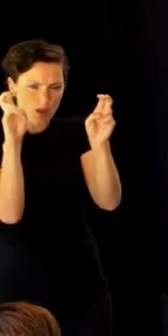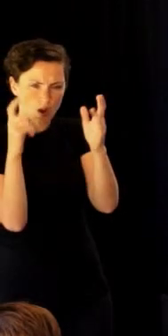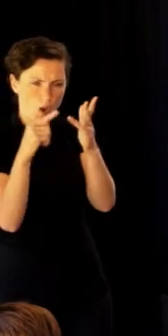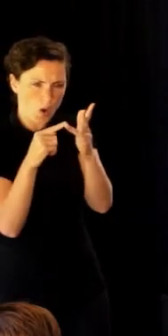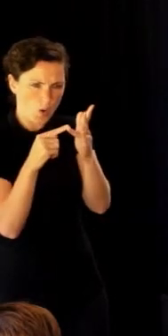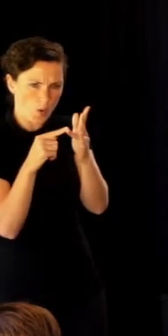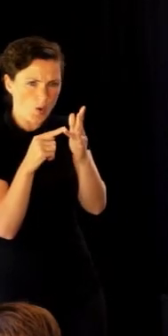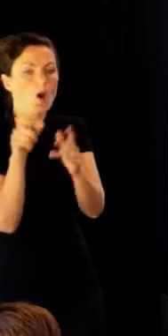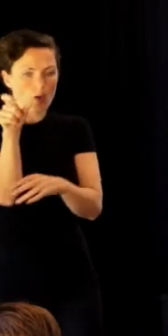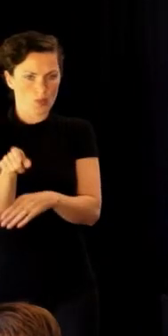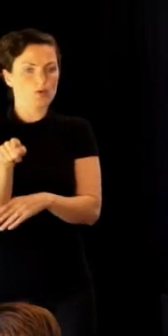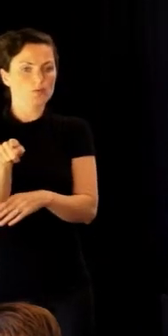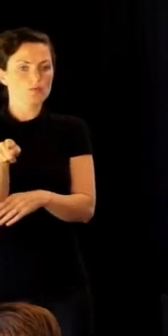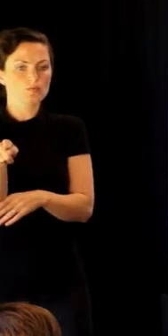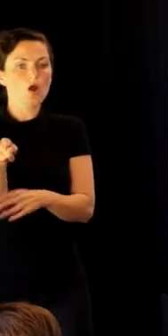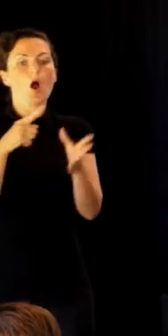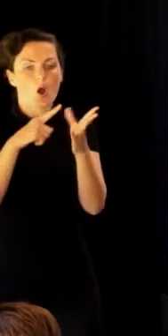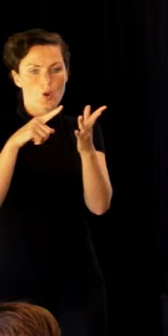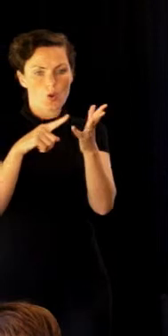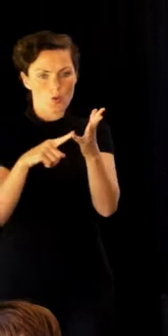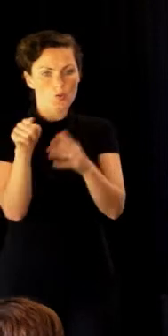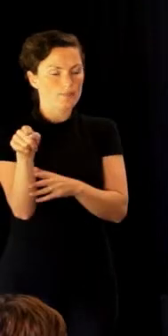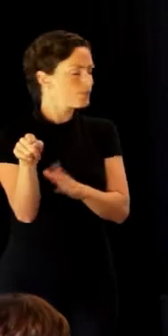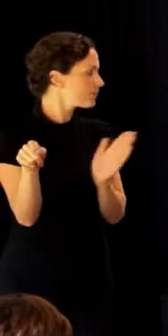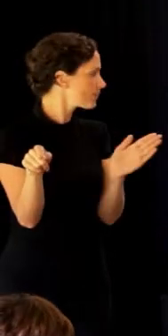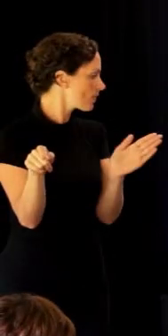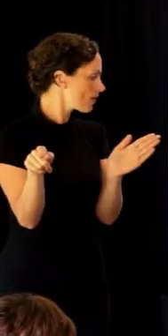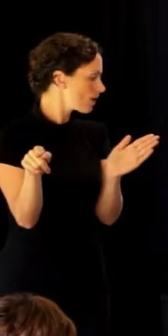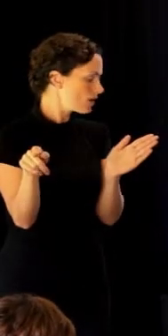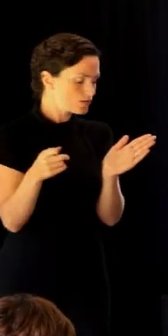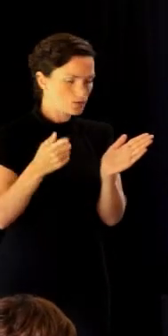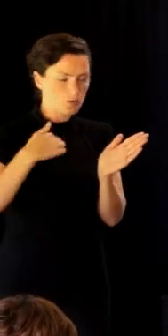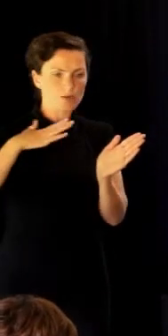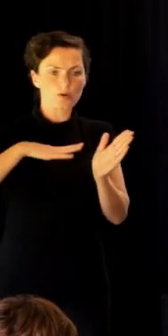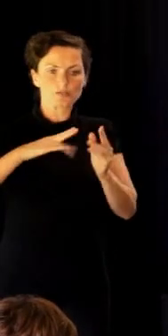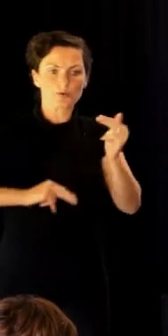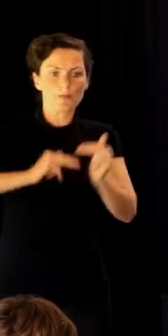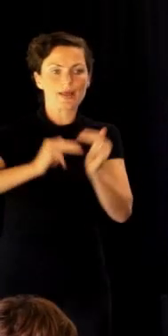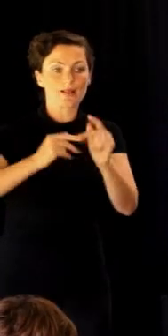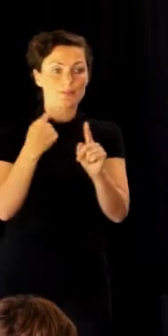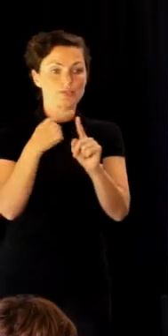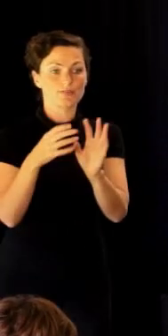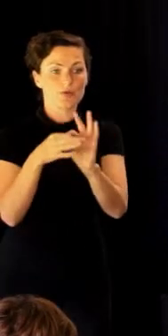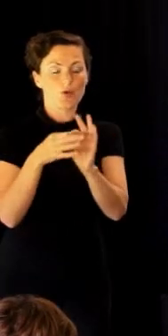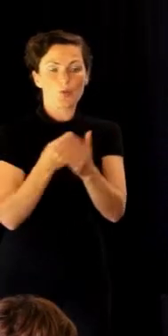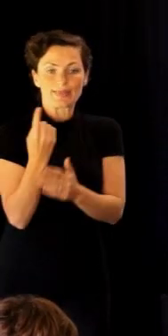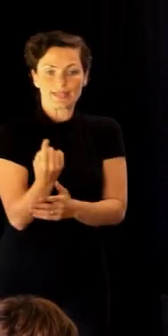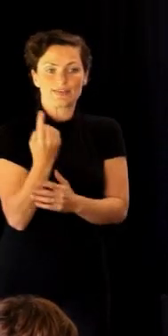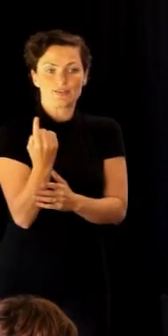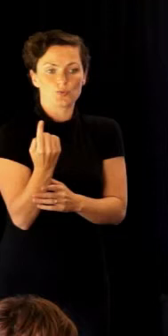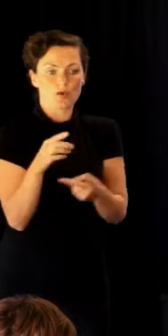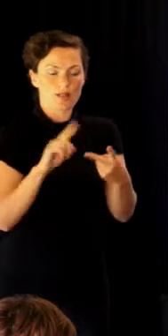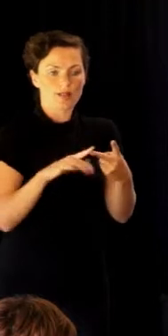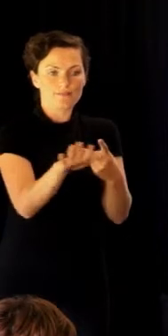They are identified in the whānau or the whānaungatanga. So building positive relationships with the individual, the